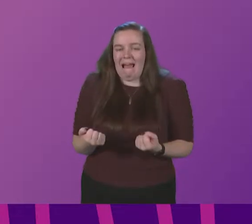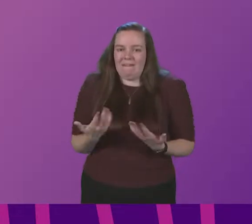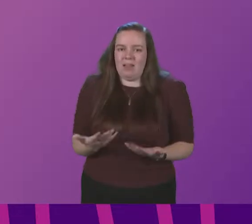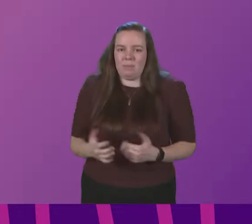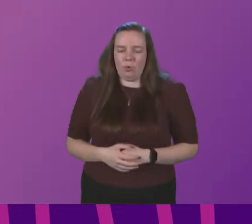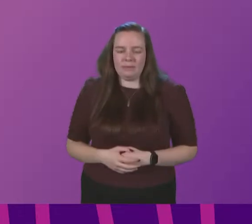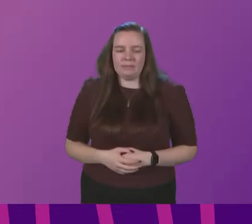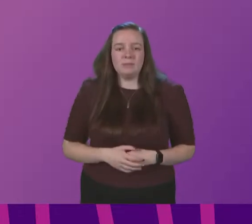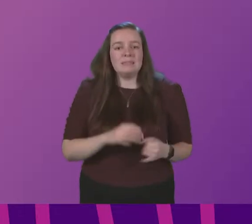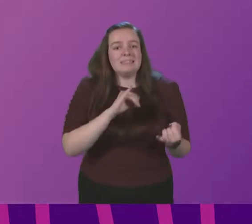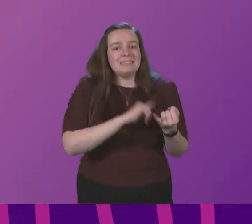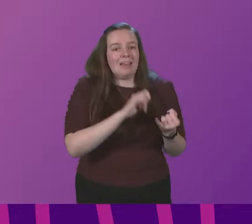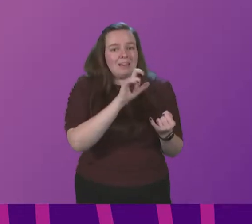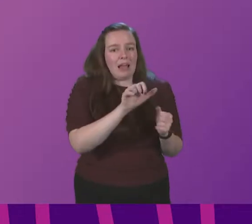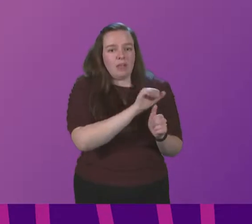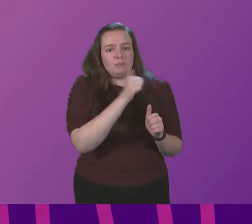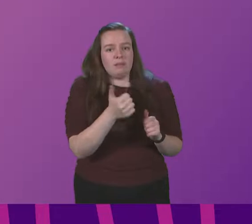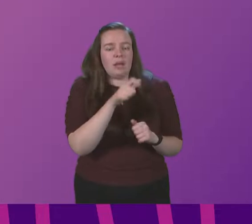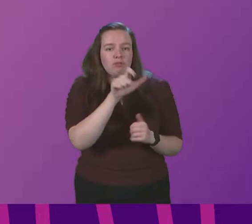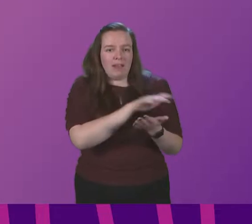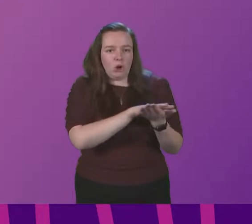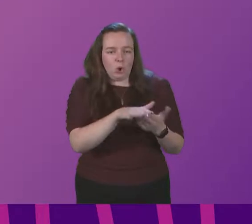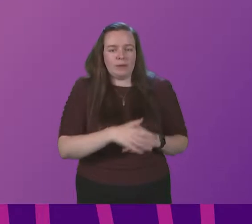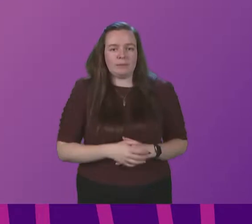Stephanie Callaghan to be followed by Craig Hoy